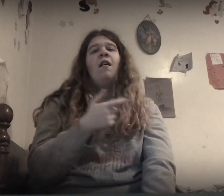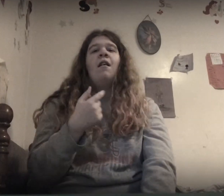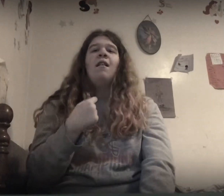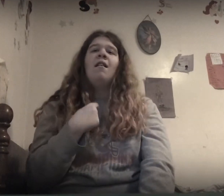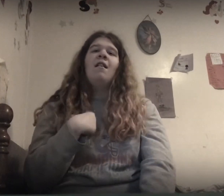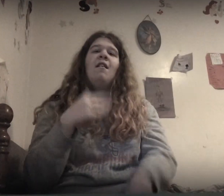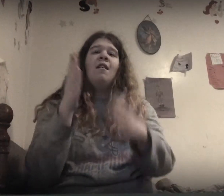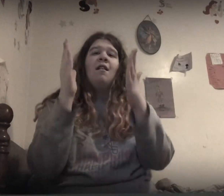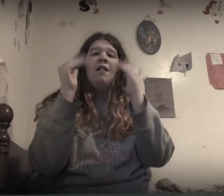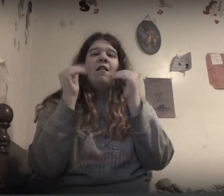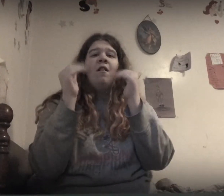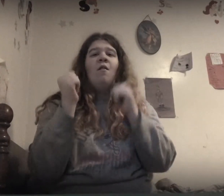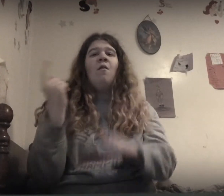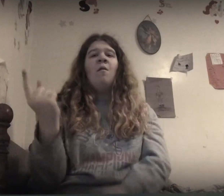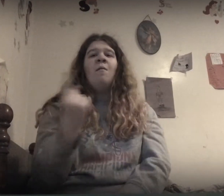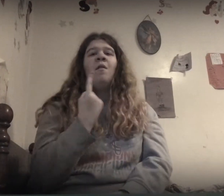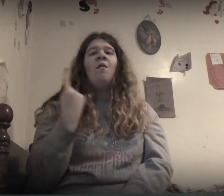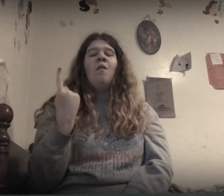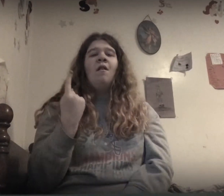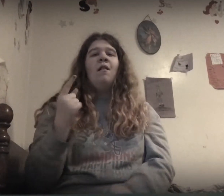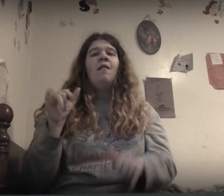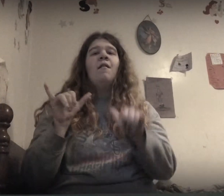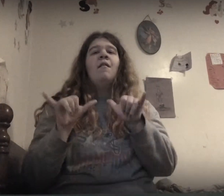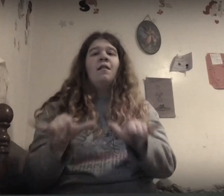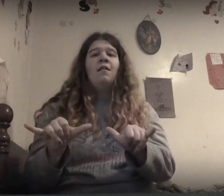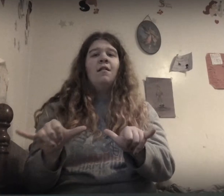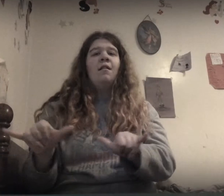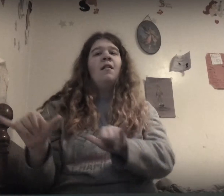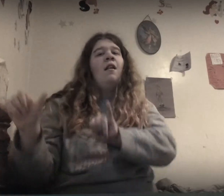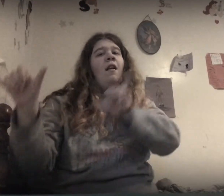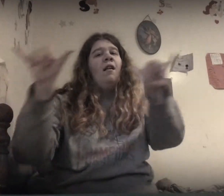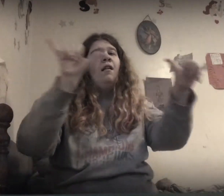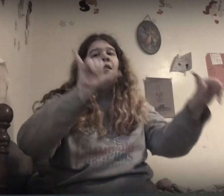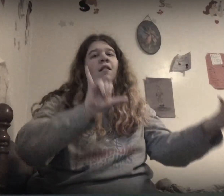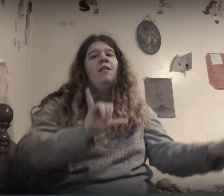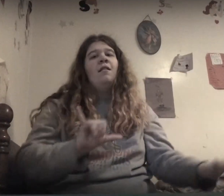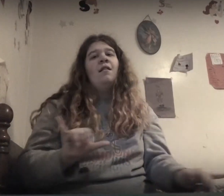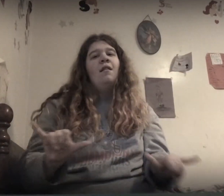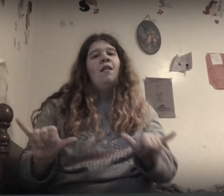And I hope you always stay the same